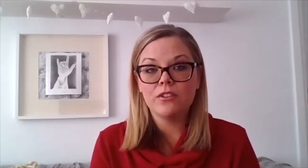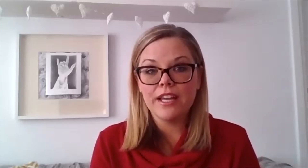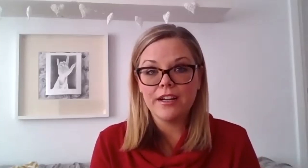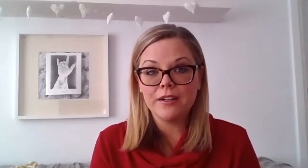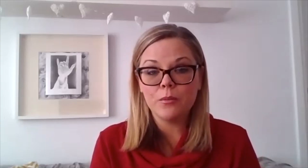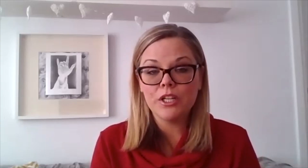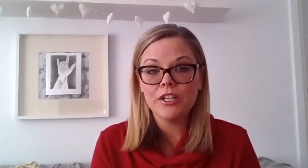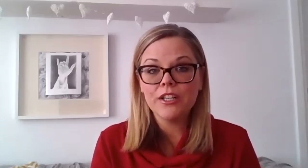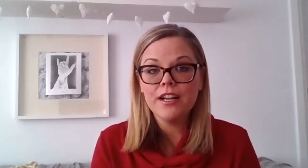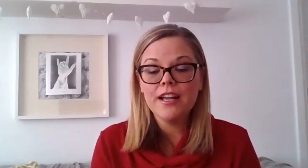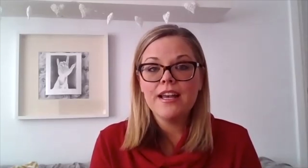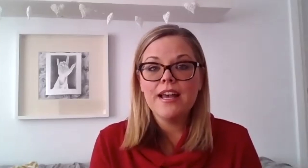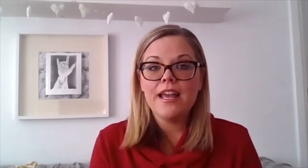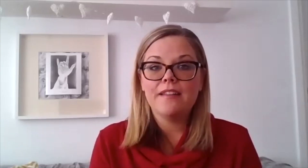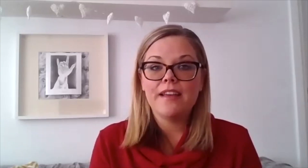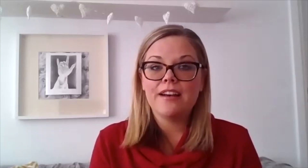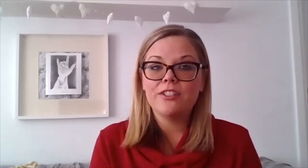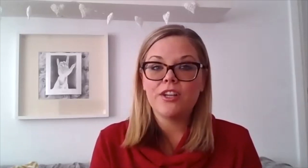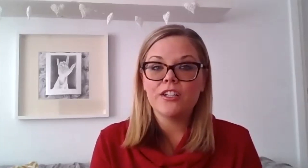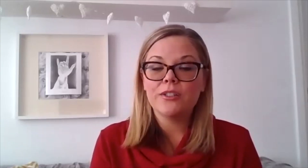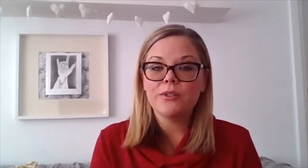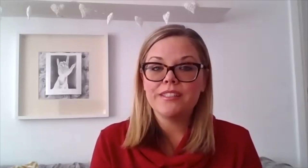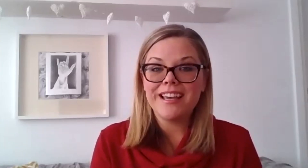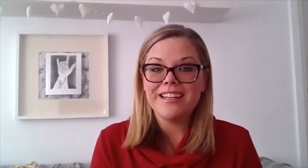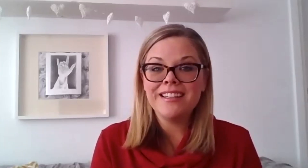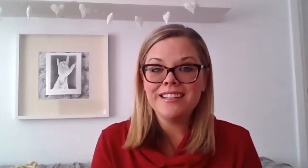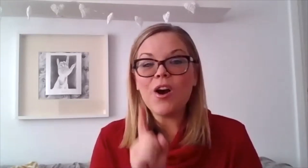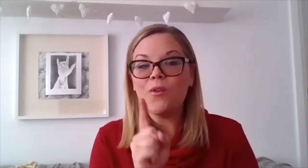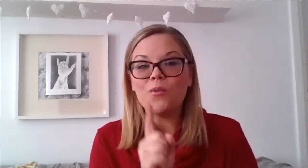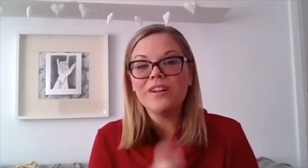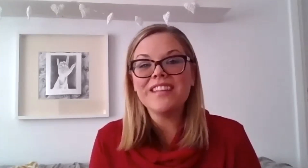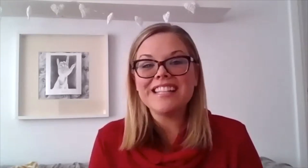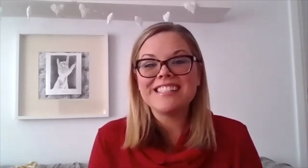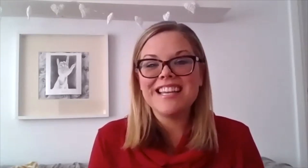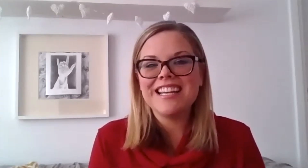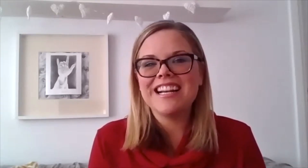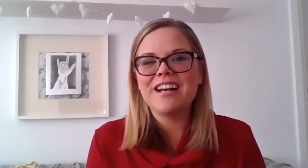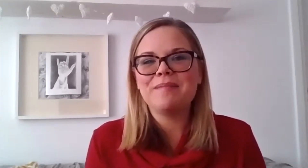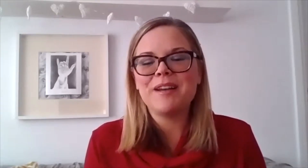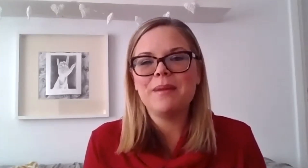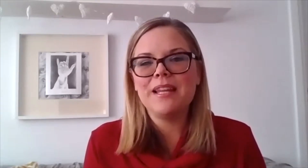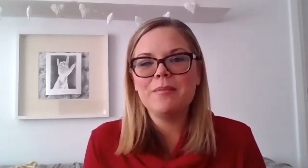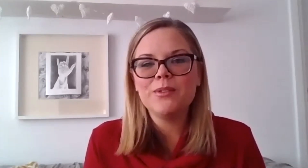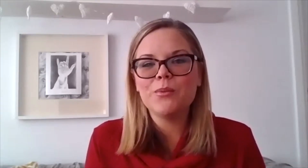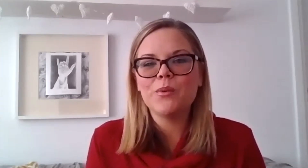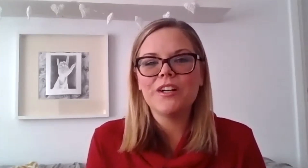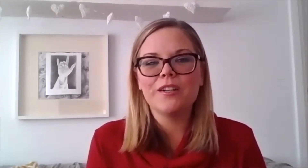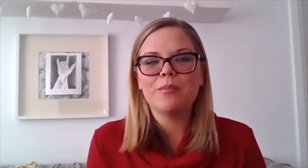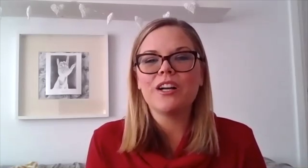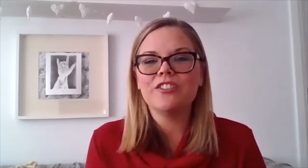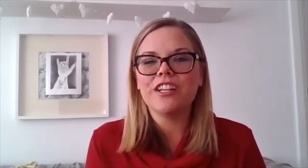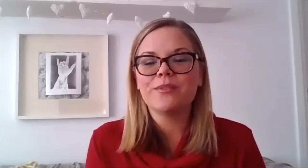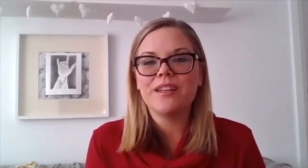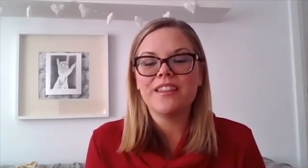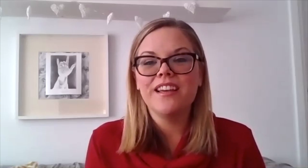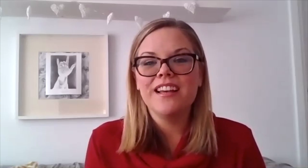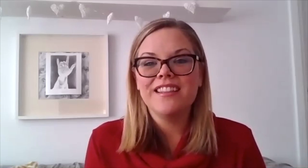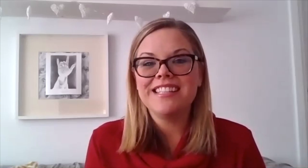care worker and they have a daughter who's 10 oh one last thing i've been able to work on a project with the